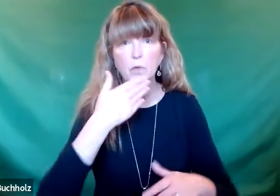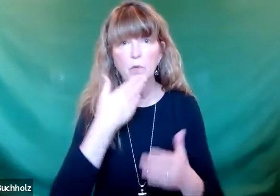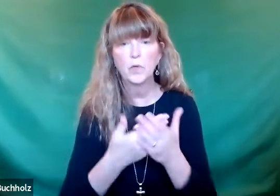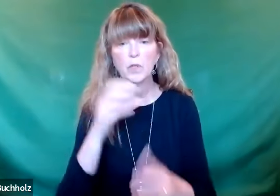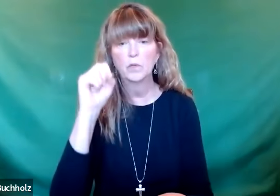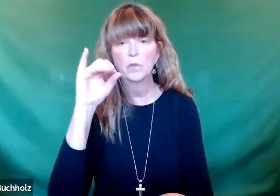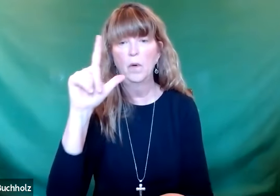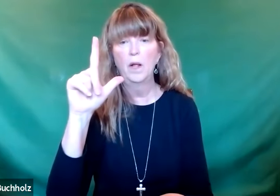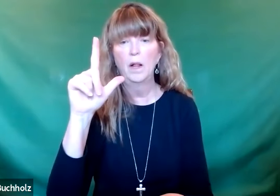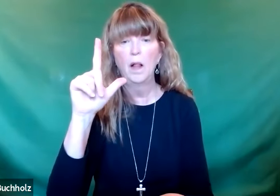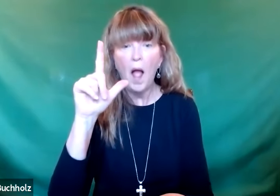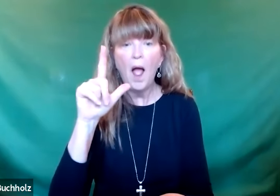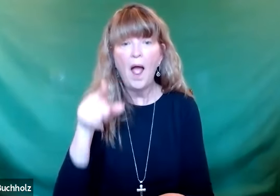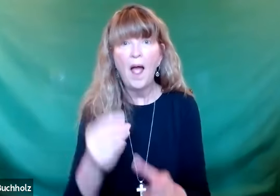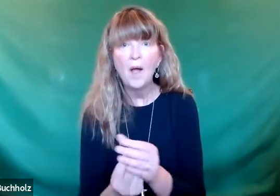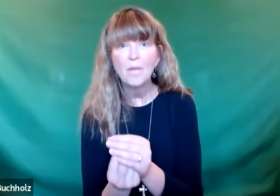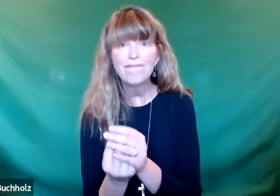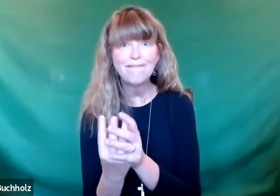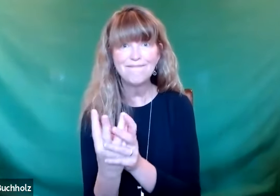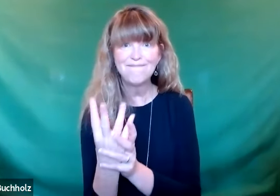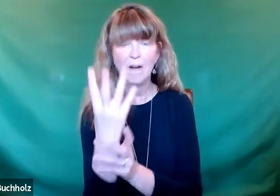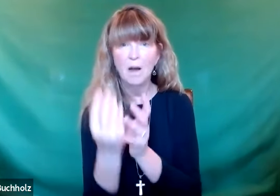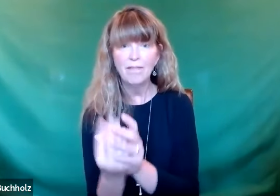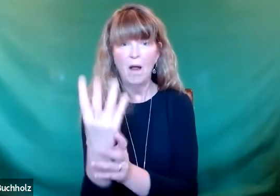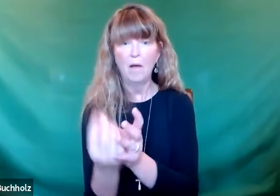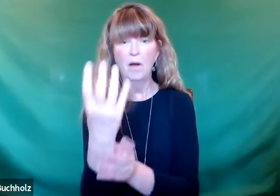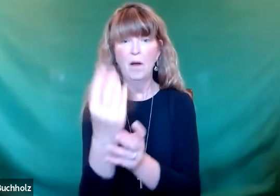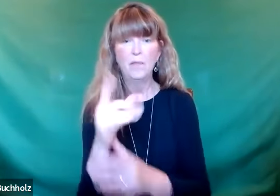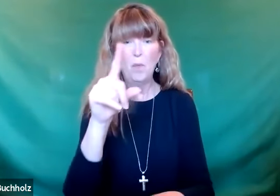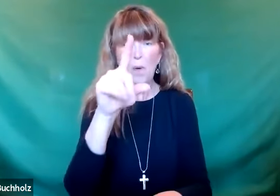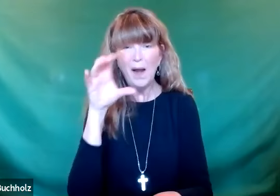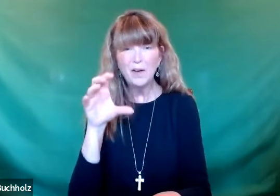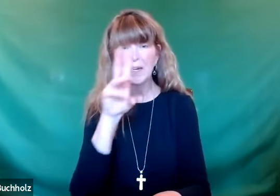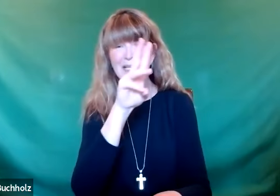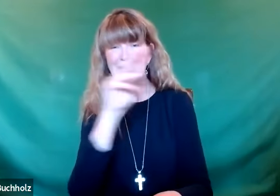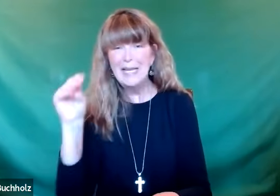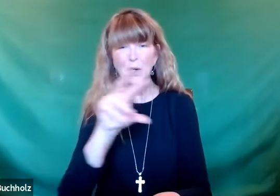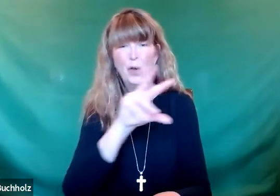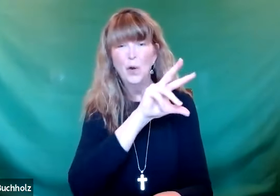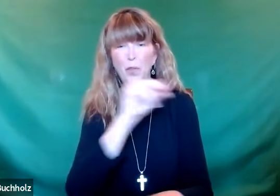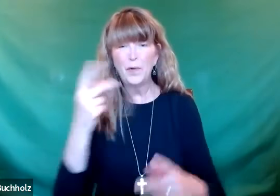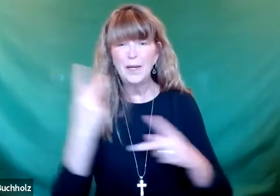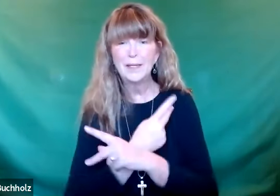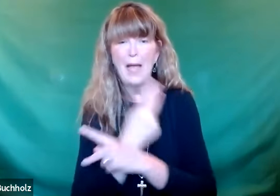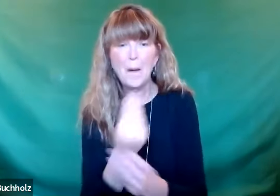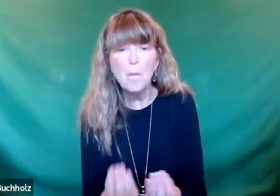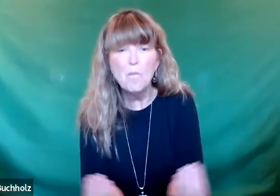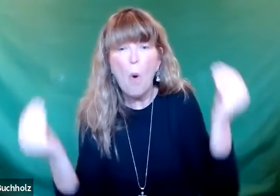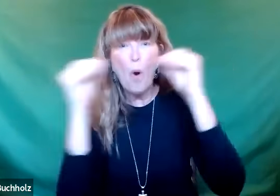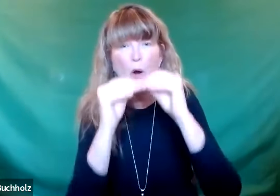Still other seeds fell on good soil, where they grew a hundred,